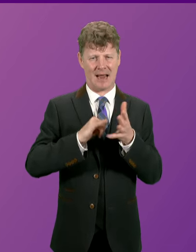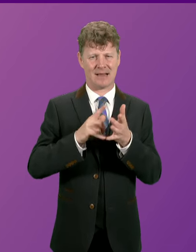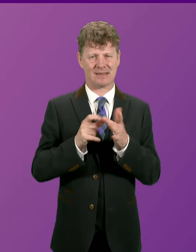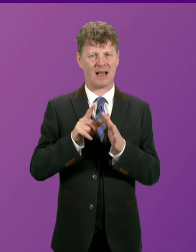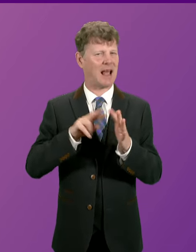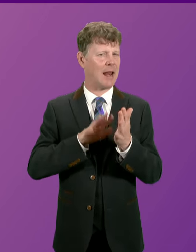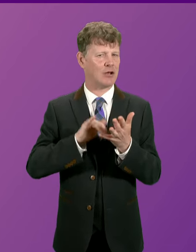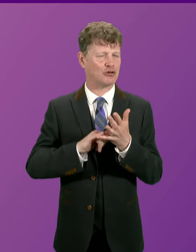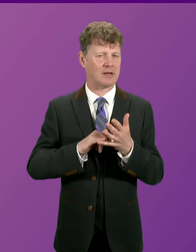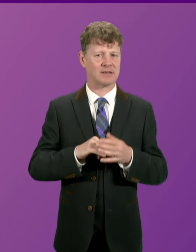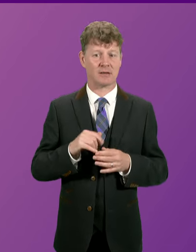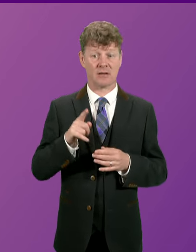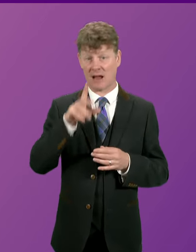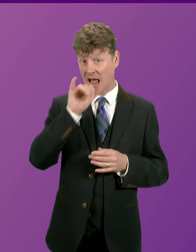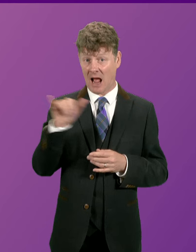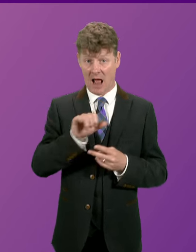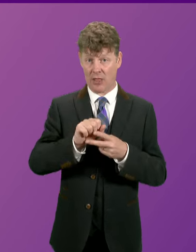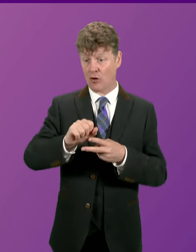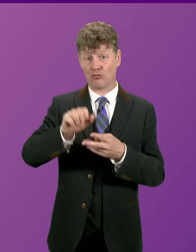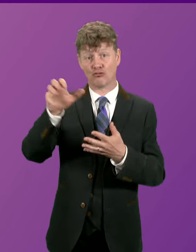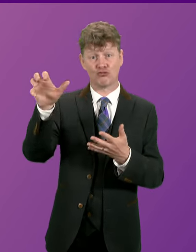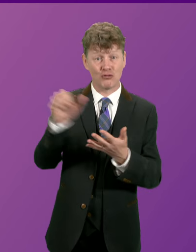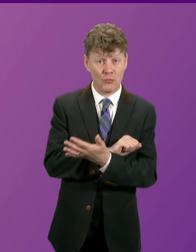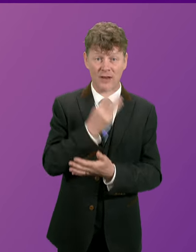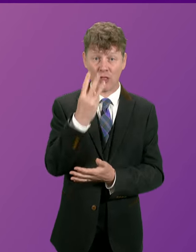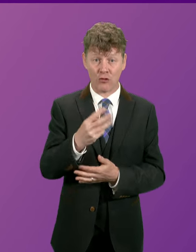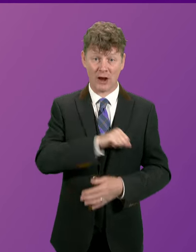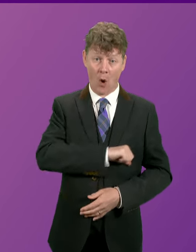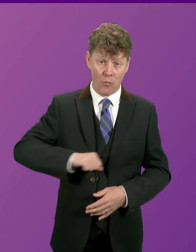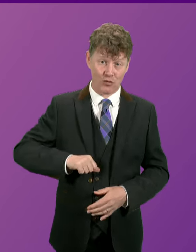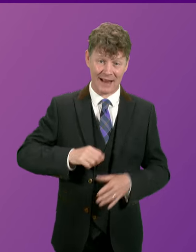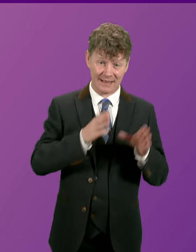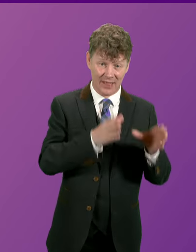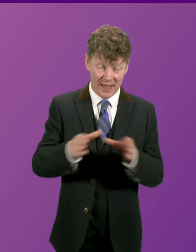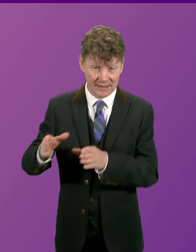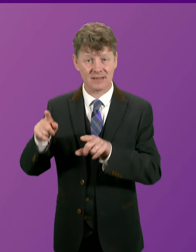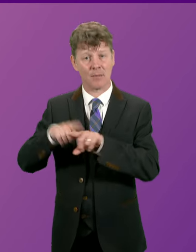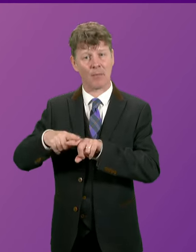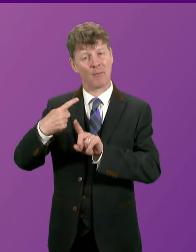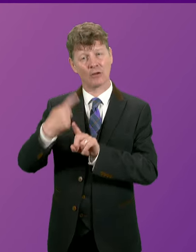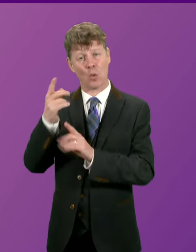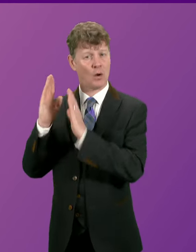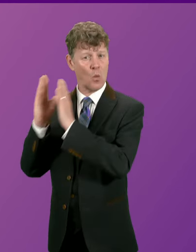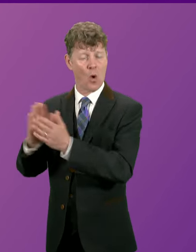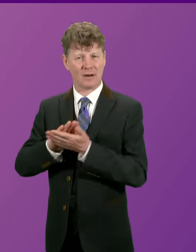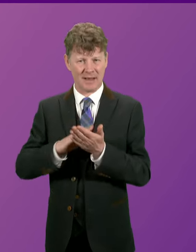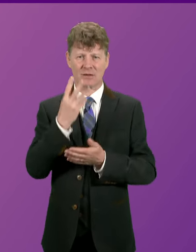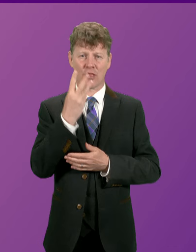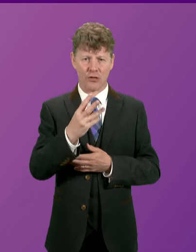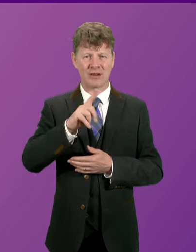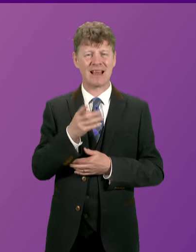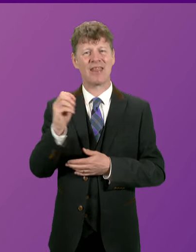options. The removal of three operating theatres in a ward. That would mean 3,000 additional people